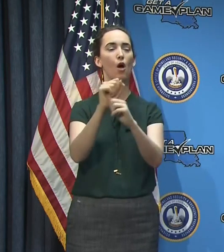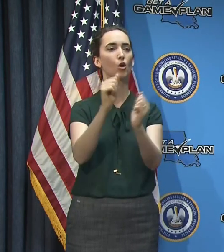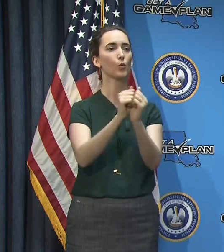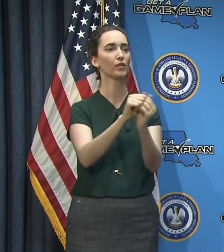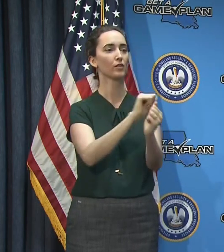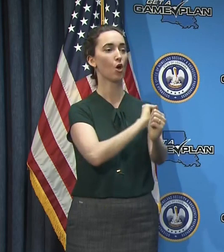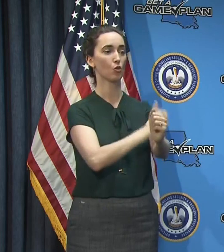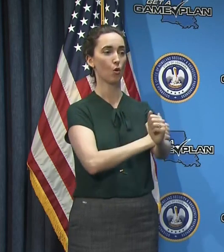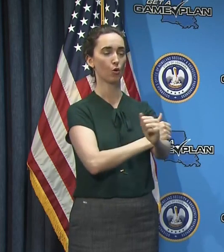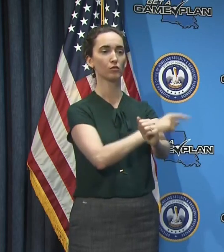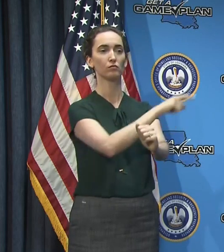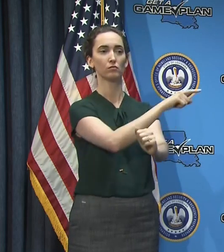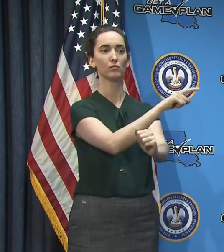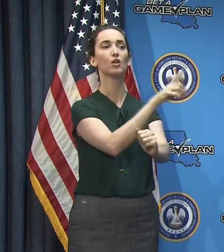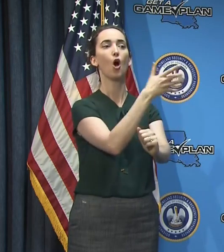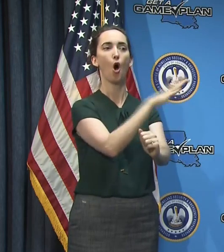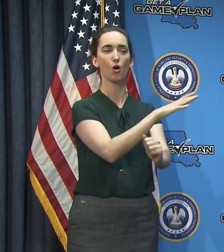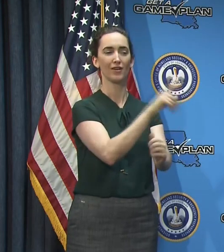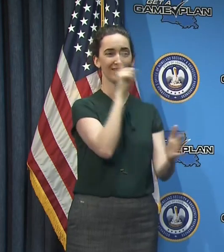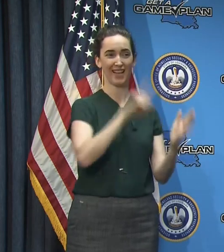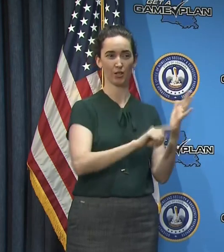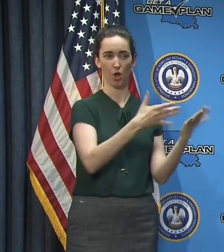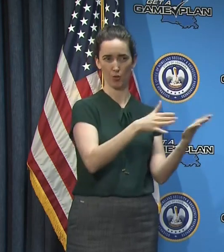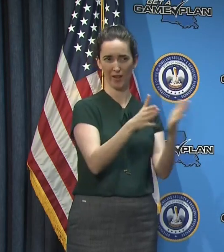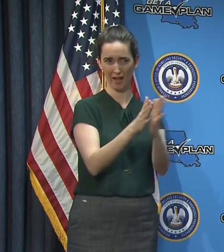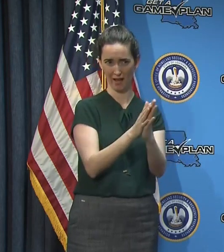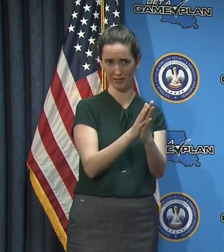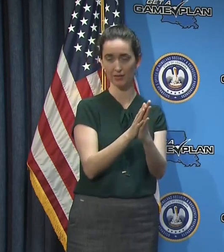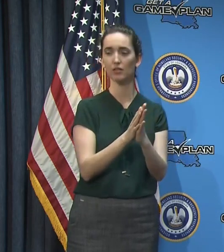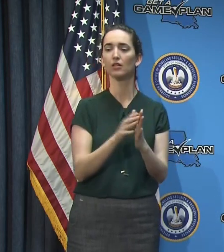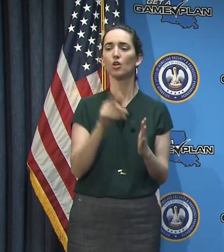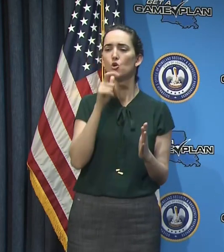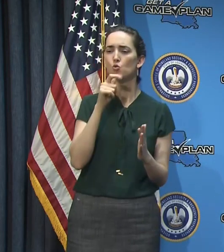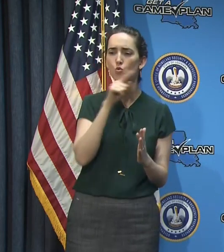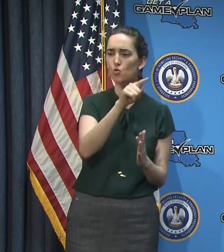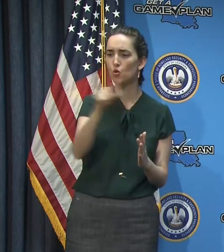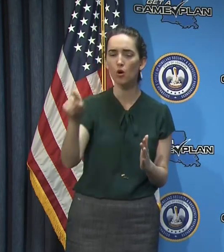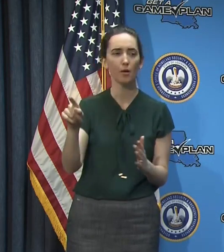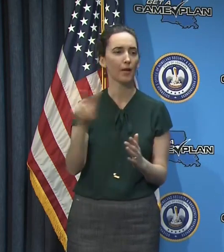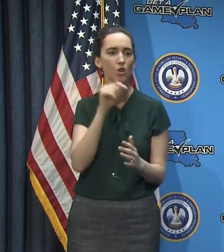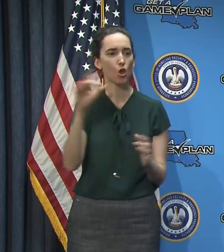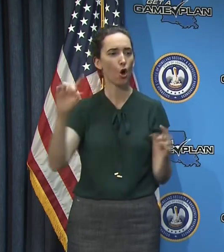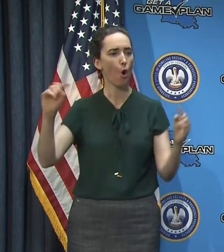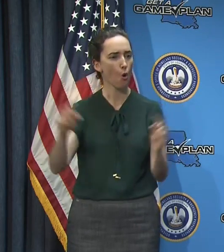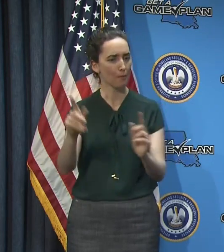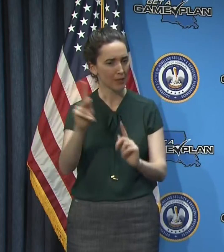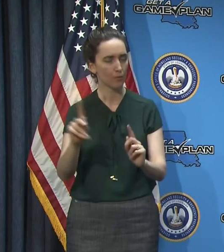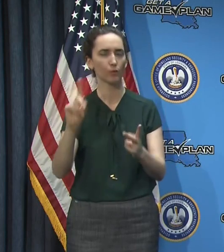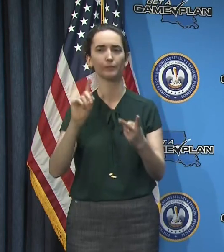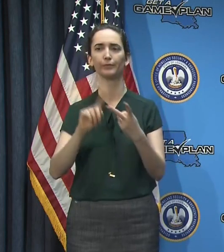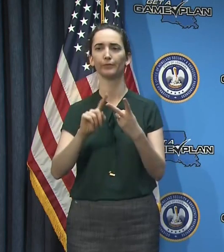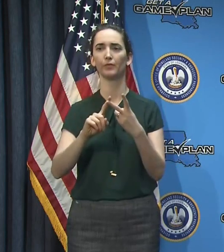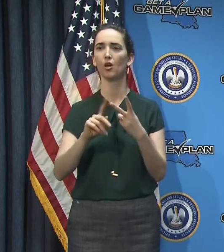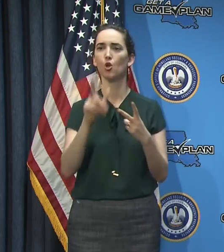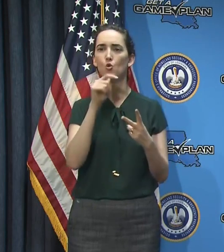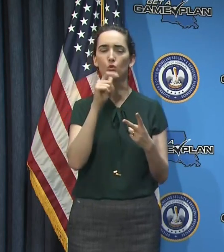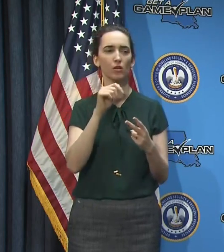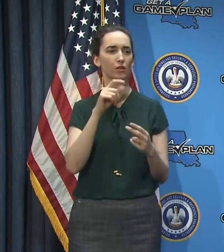secretary already has. Uh, and, and we're looking at nonviolent, nonsex offenders within six months of their release date,